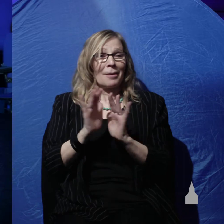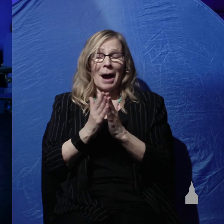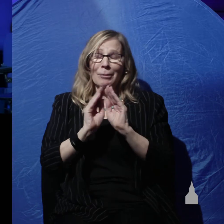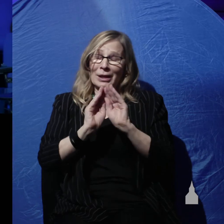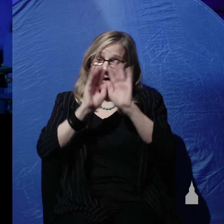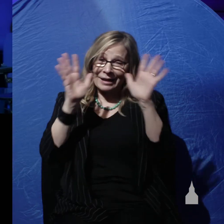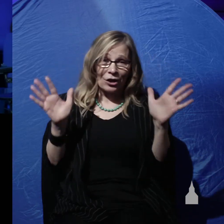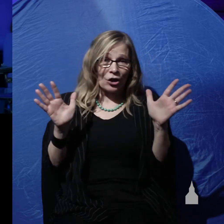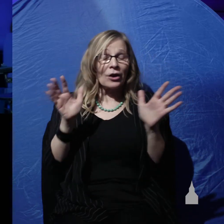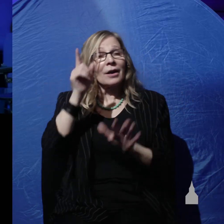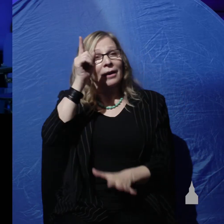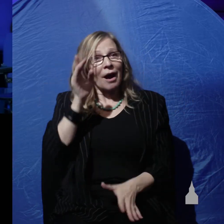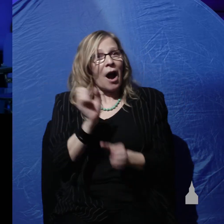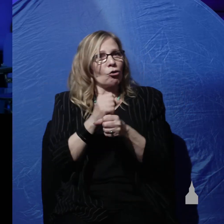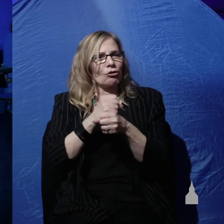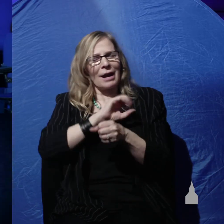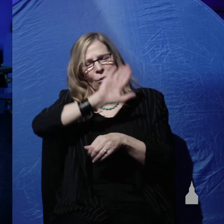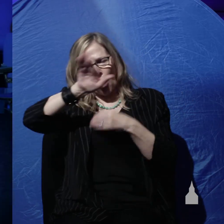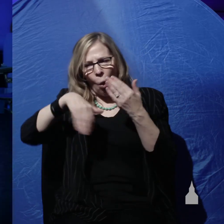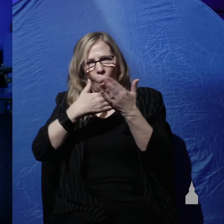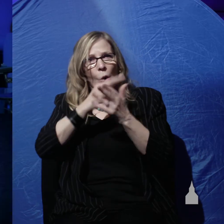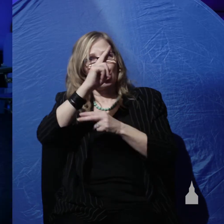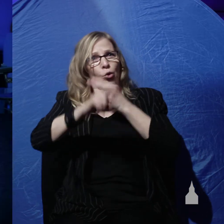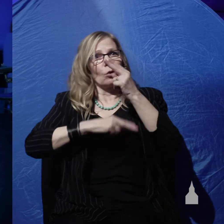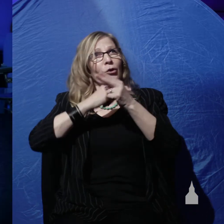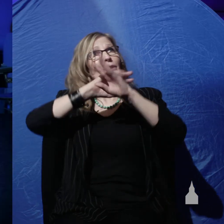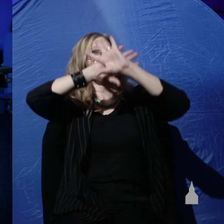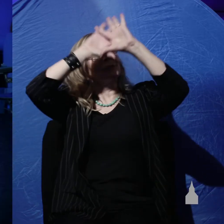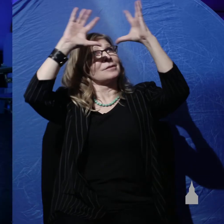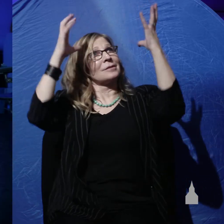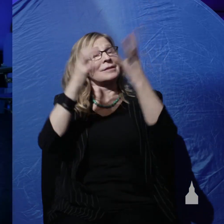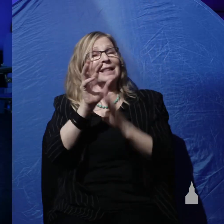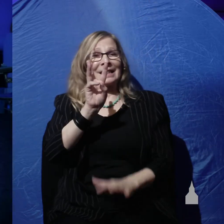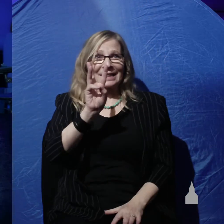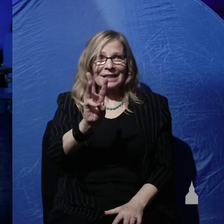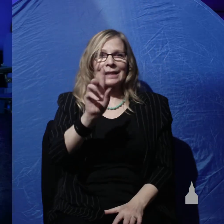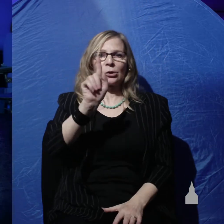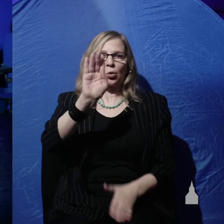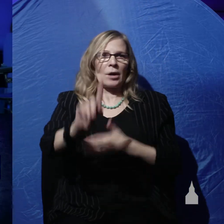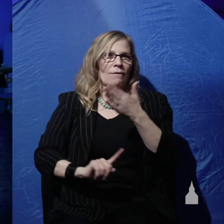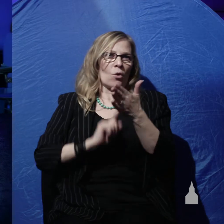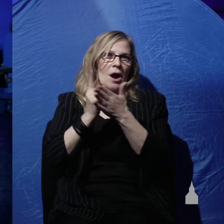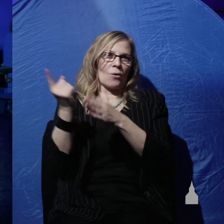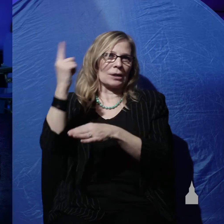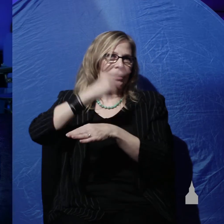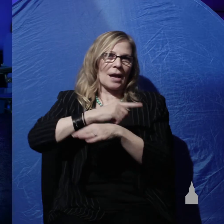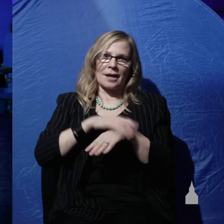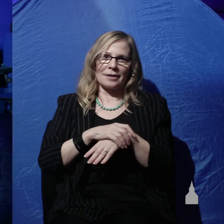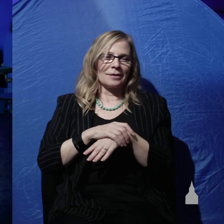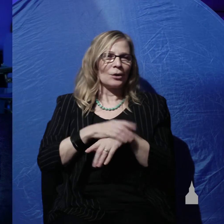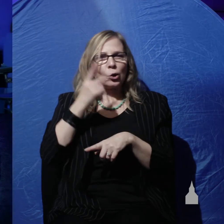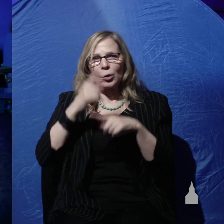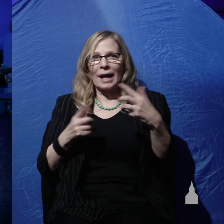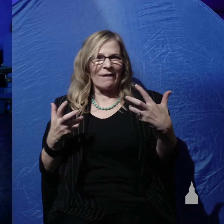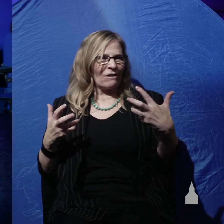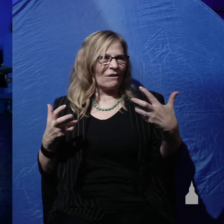created the whole universe in six literal 24-hour days. So you can't fit the millions of years into the days or between